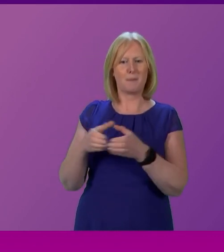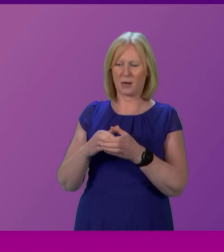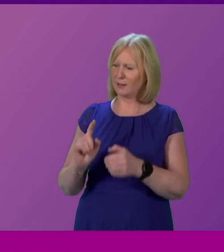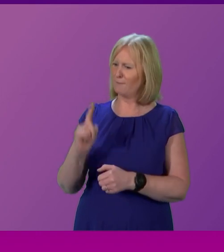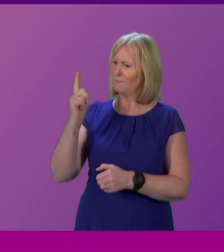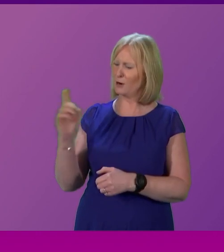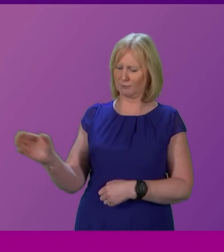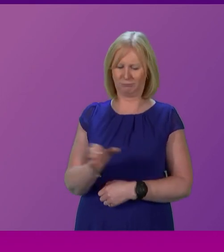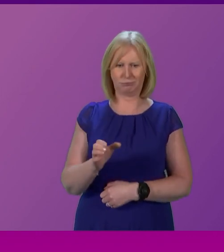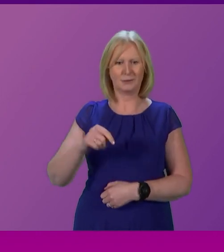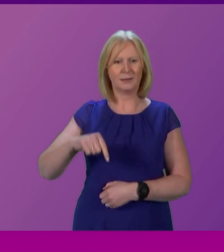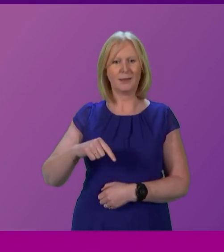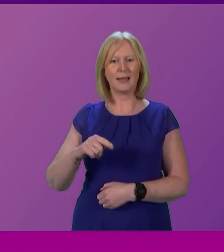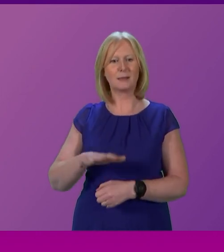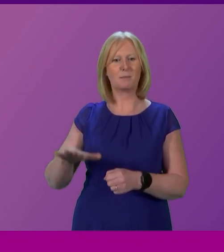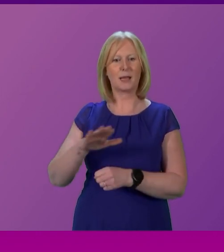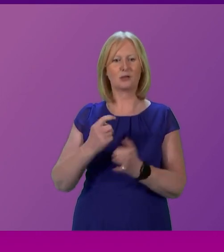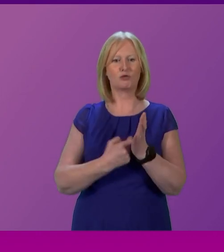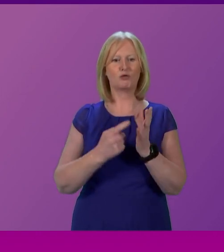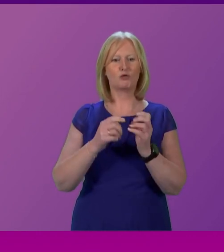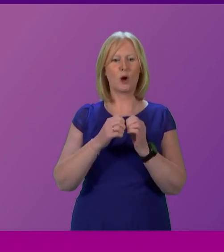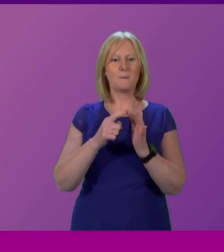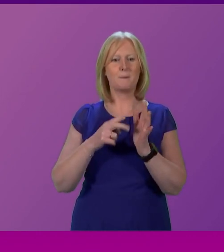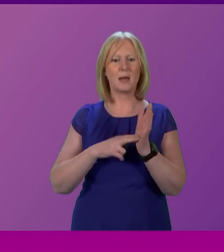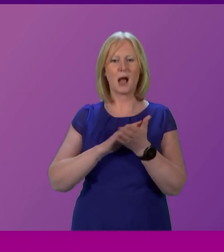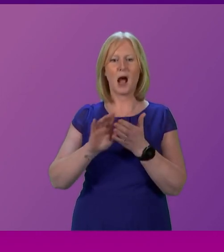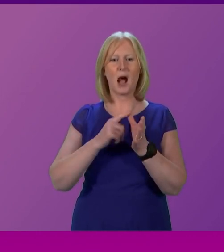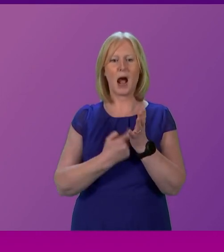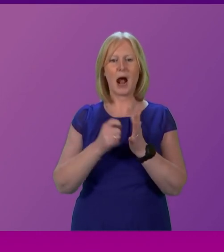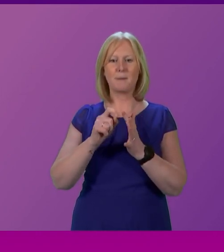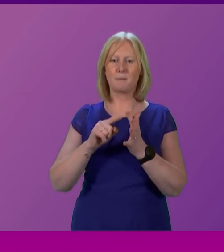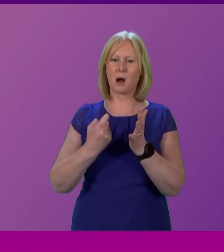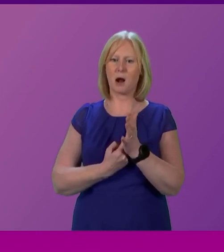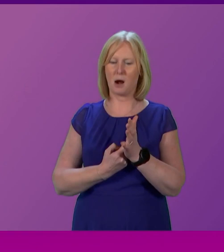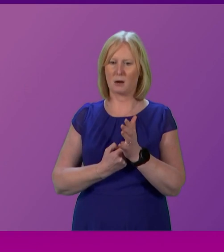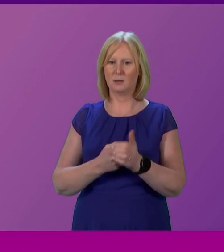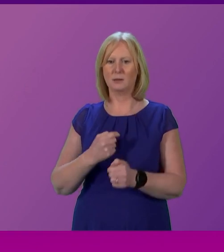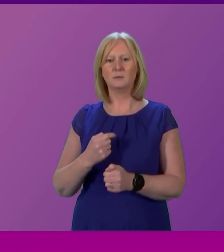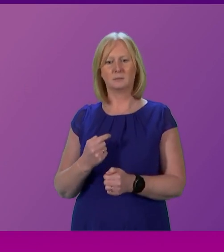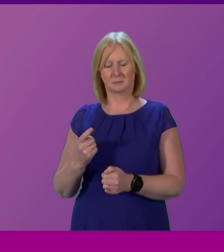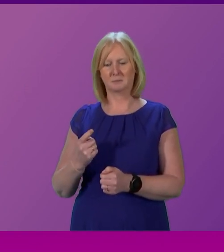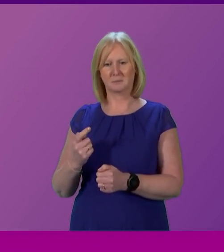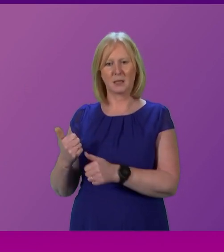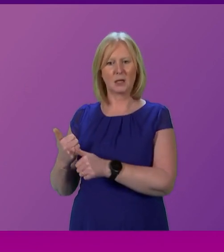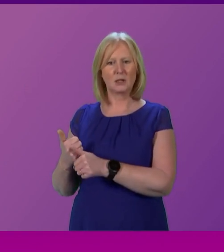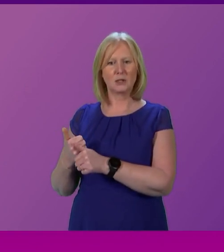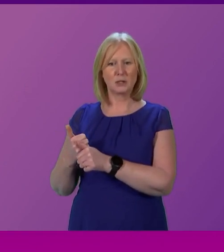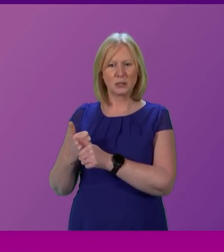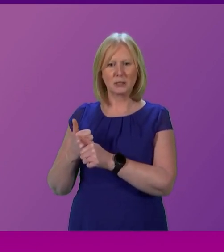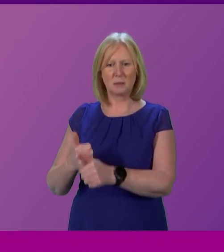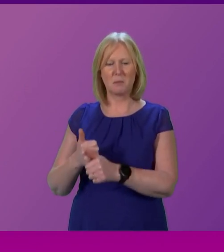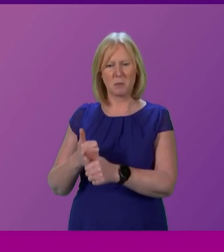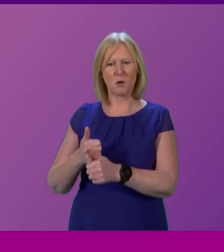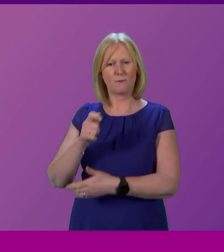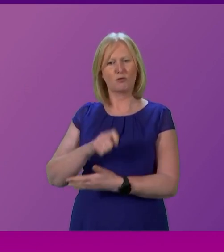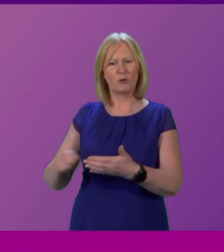by the respected Robin Harper. Who said before the turn of the year of Patrick Harvey and Lorna Slater's support for the idea of a de facto